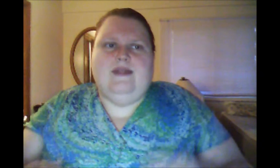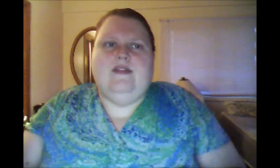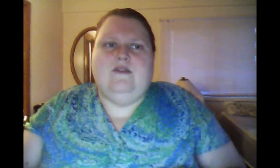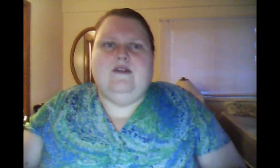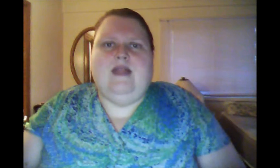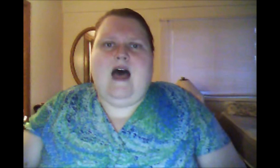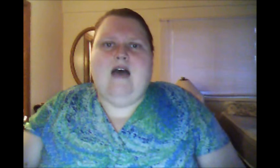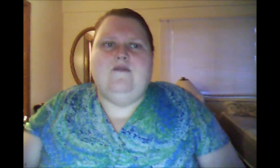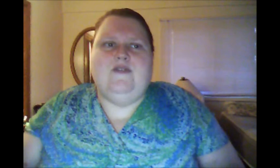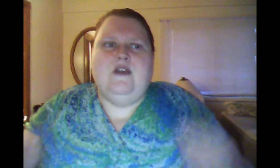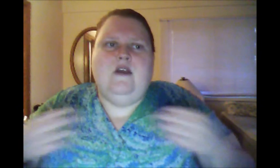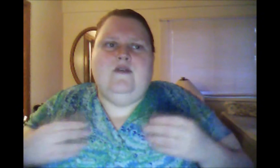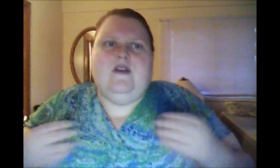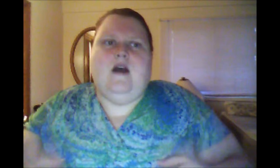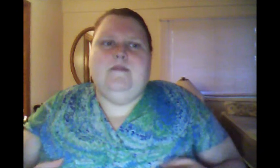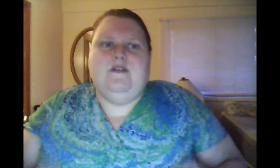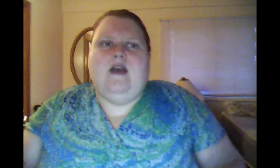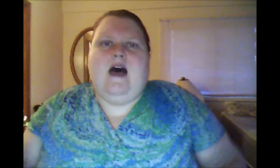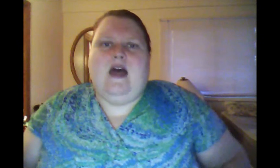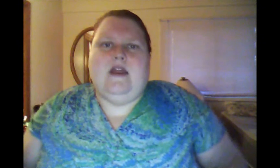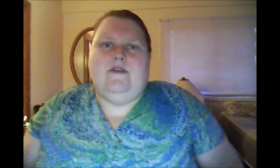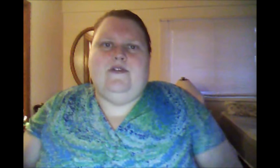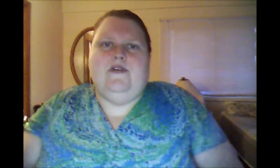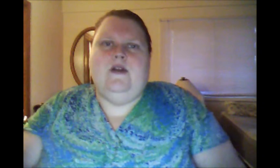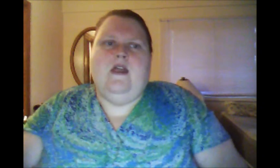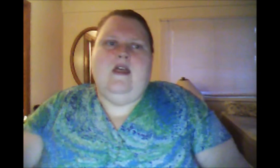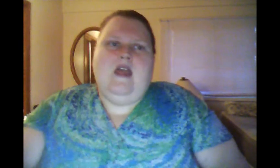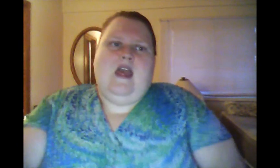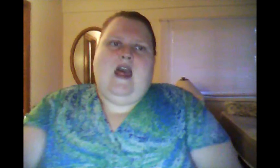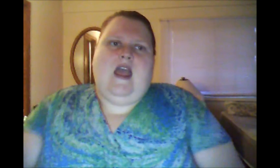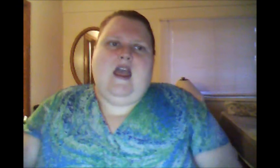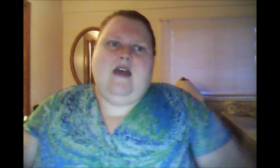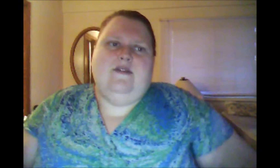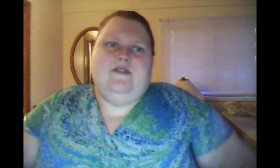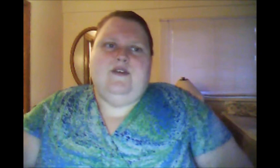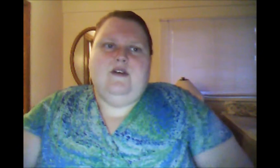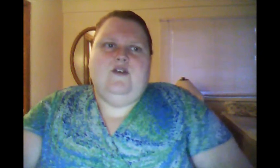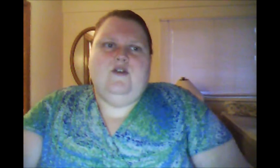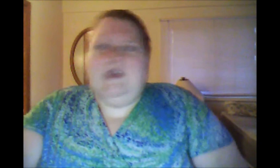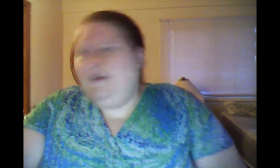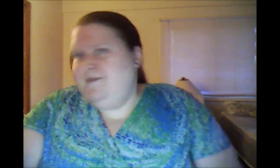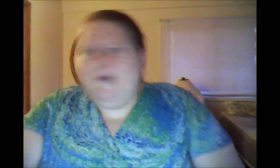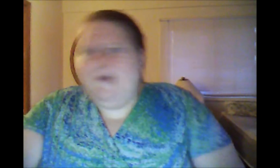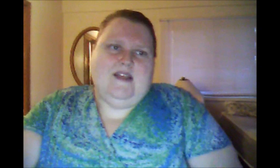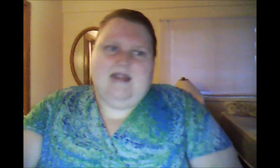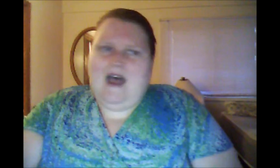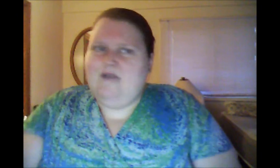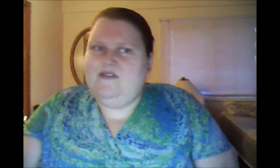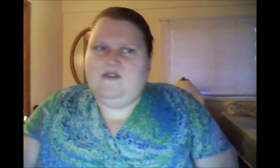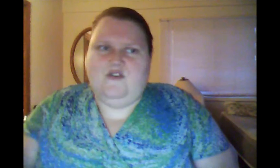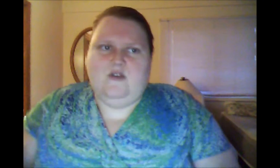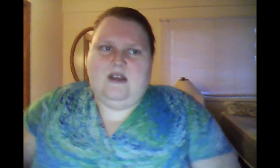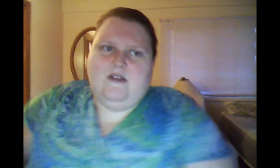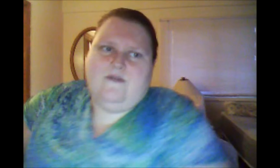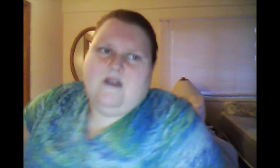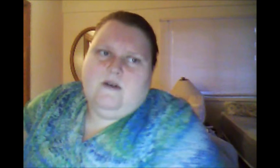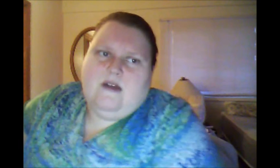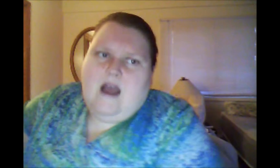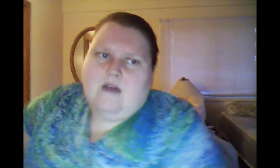different lives to come to goddess. And you get as many lives as you need to figure it out.